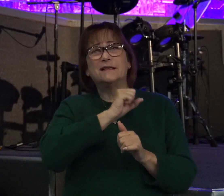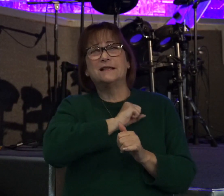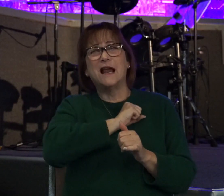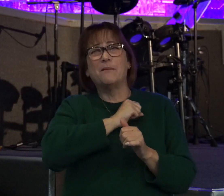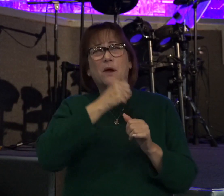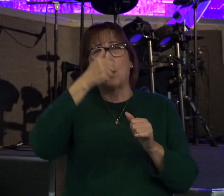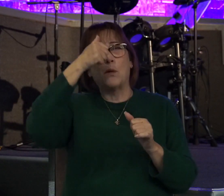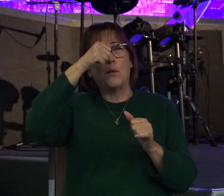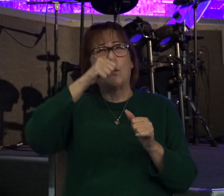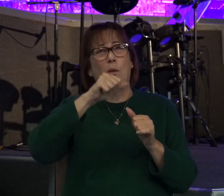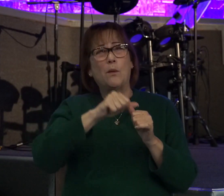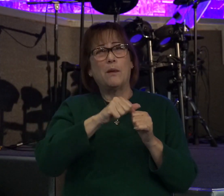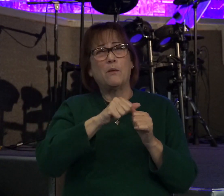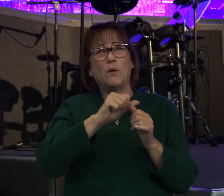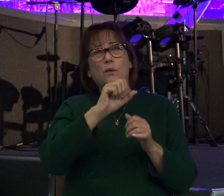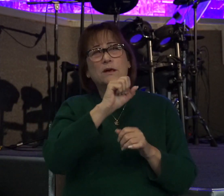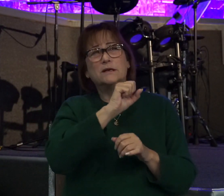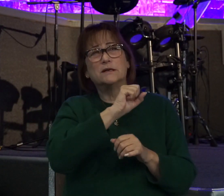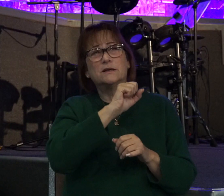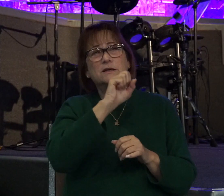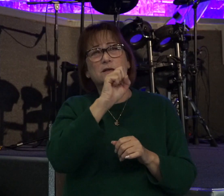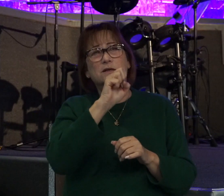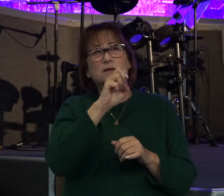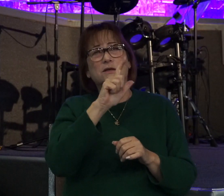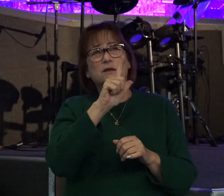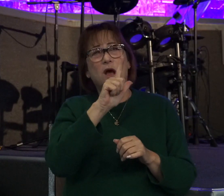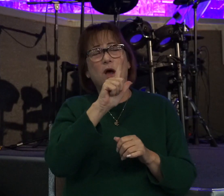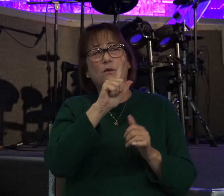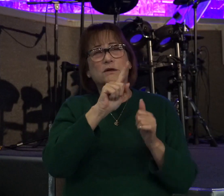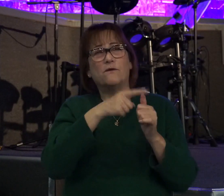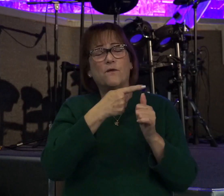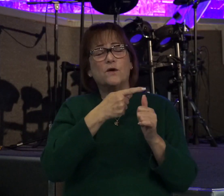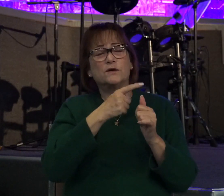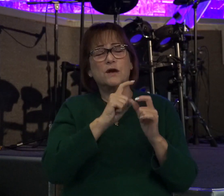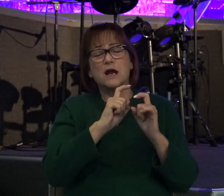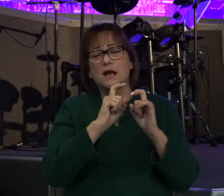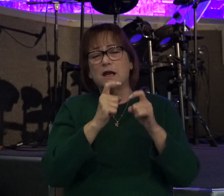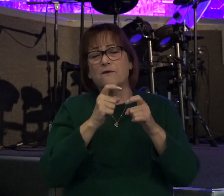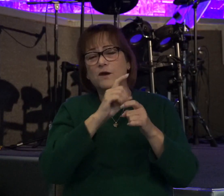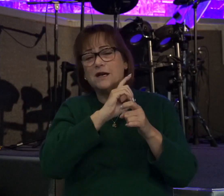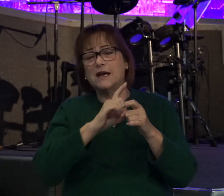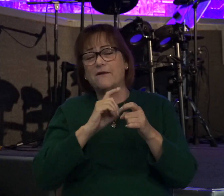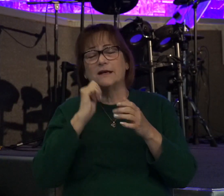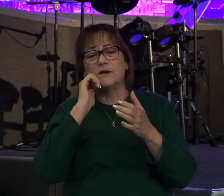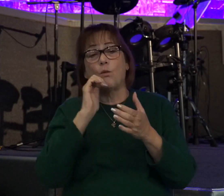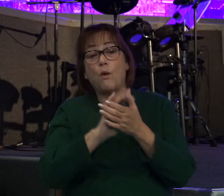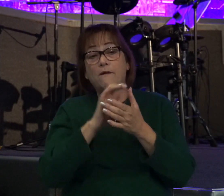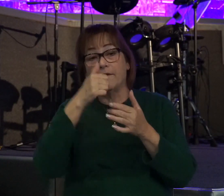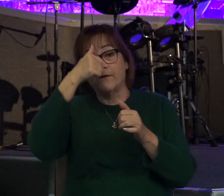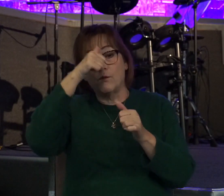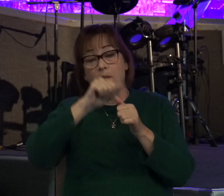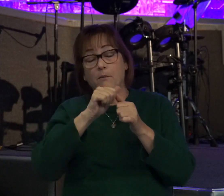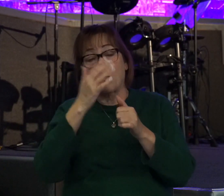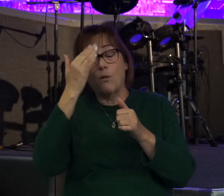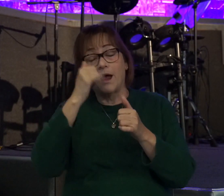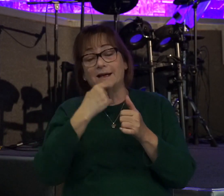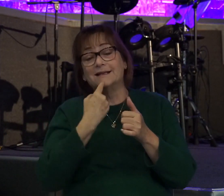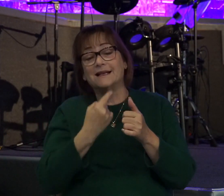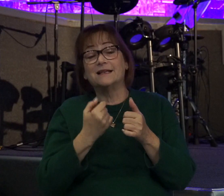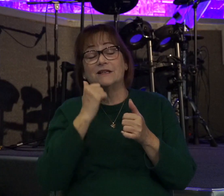first was going to give her to David as a wife. If you remember why, Saul said that she may be a